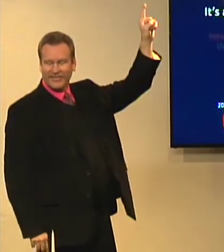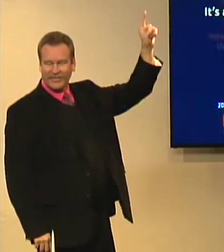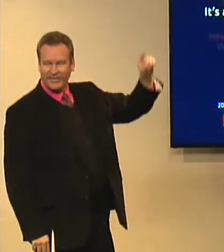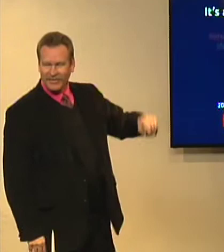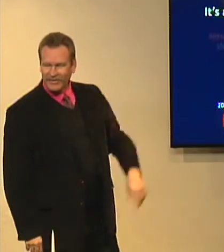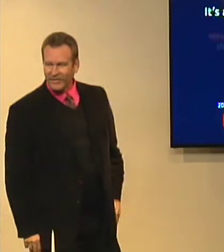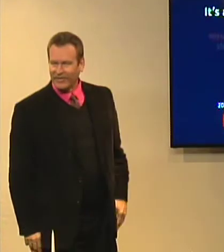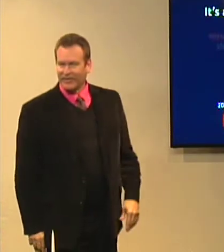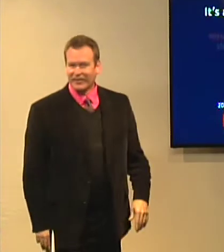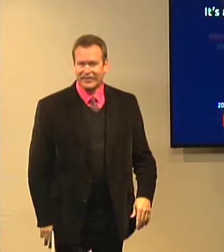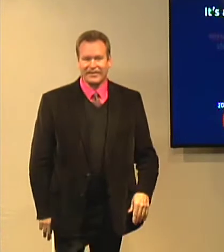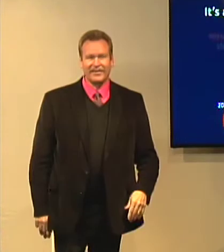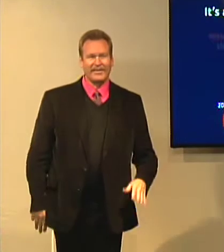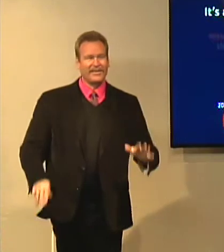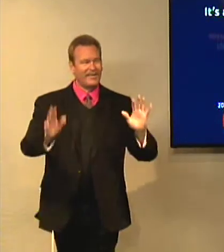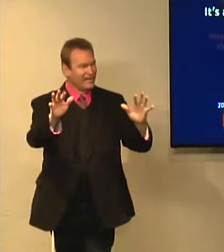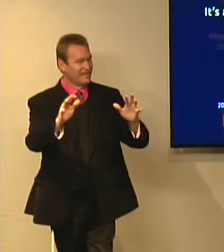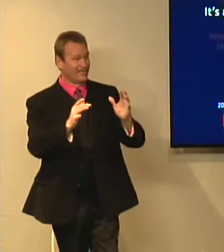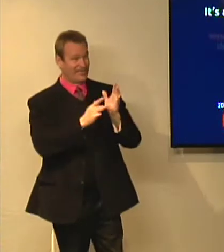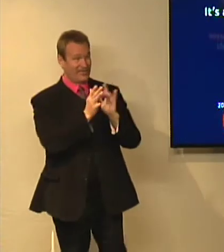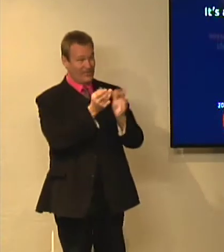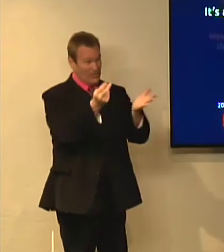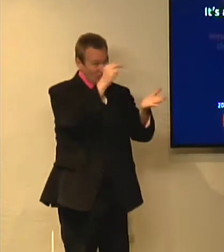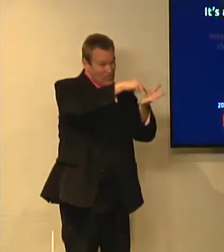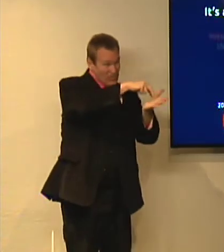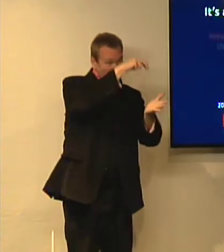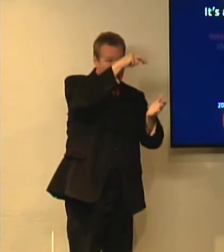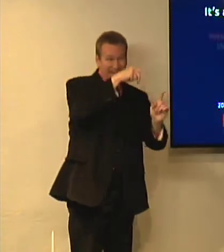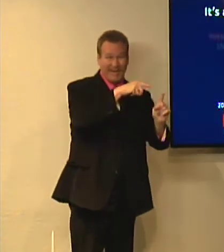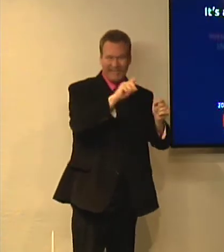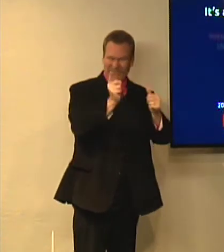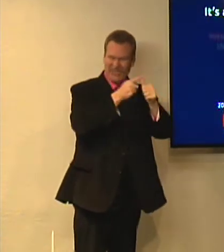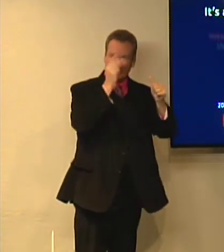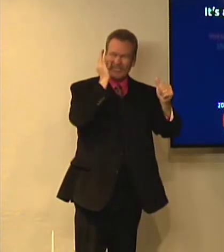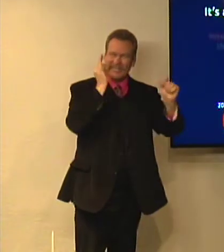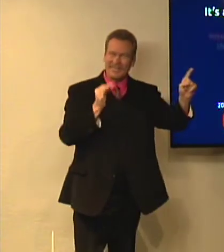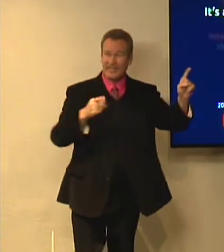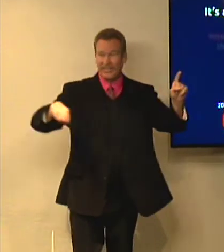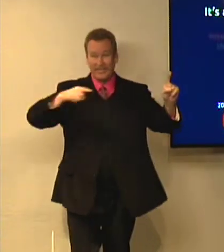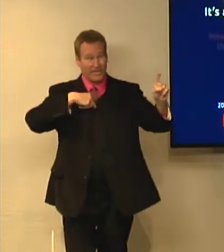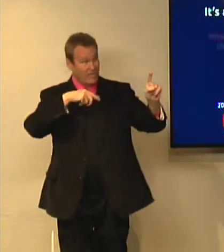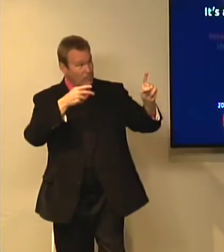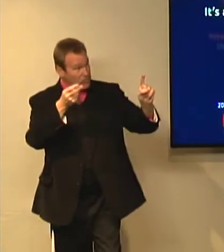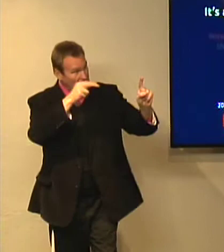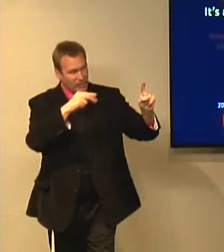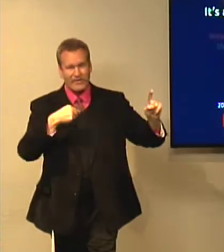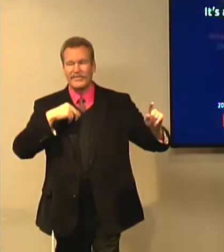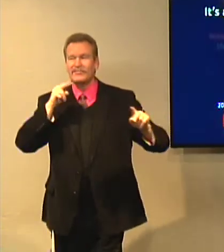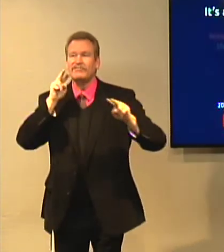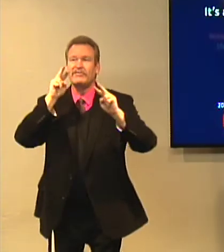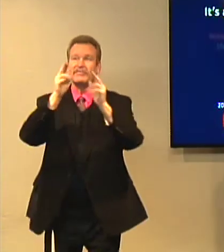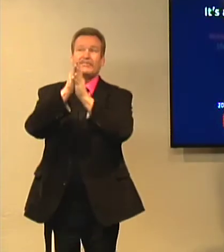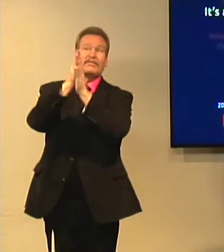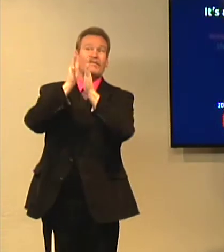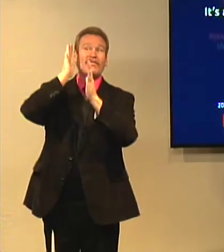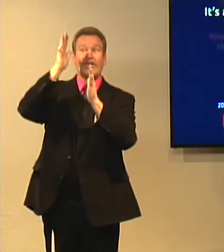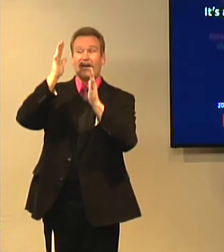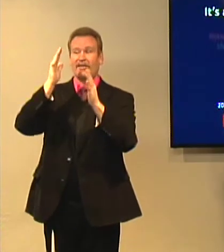of us who hold fast, we will have heaven forever with Jesus Christ. So Jesus is the first fruits from the dead. We are looking forward